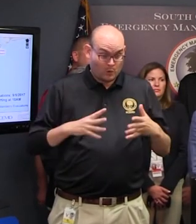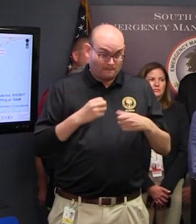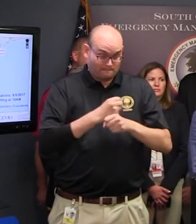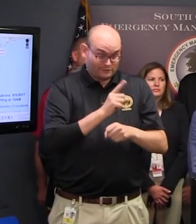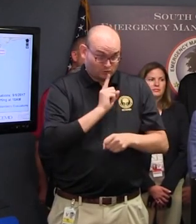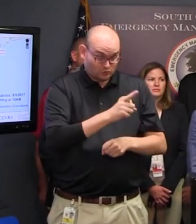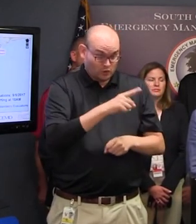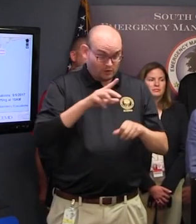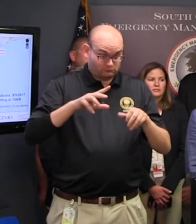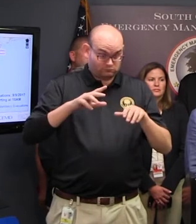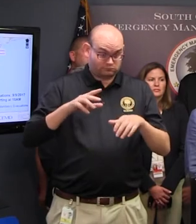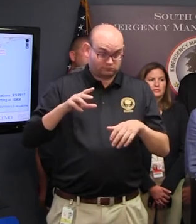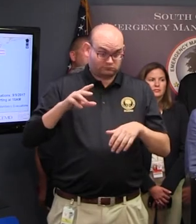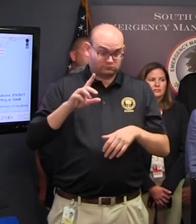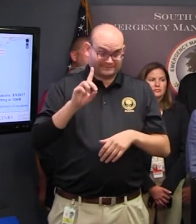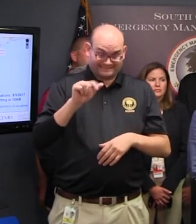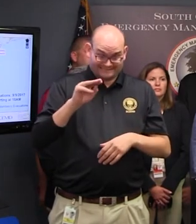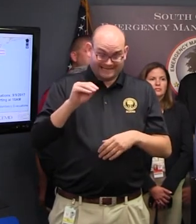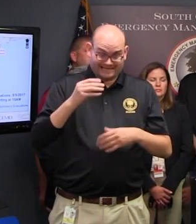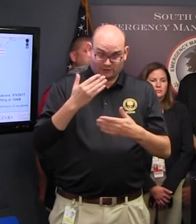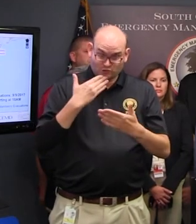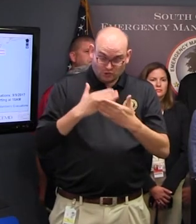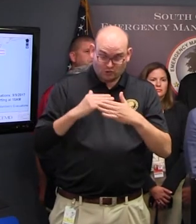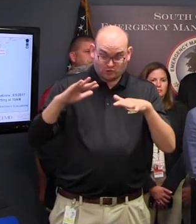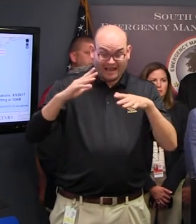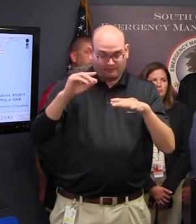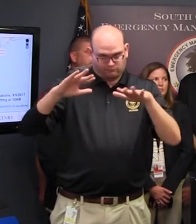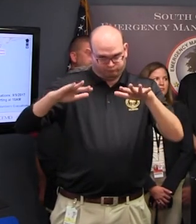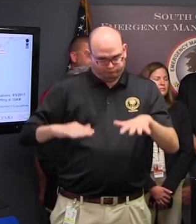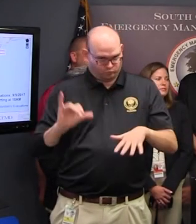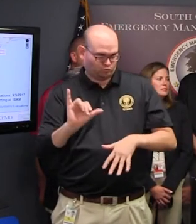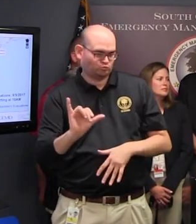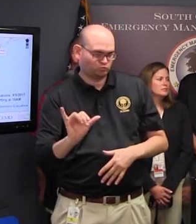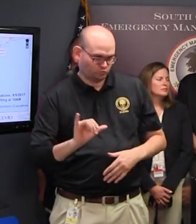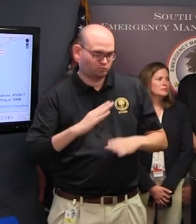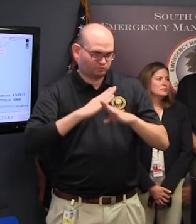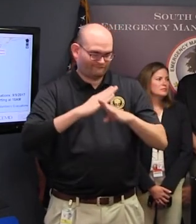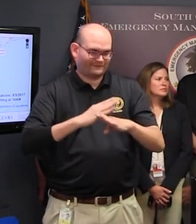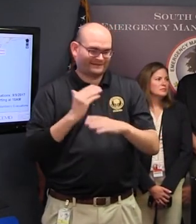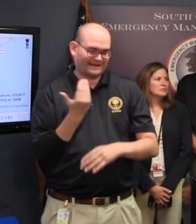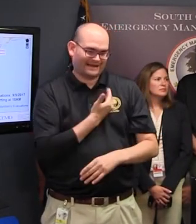possible for any storm rain events Thank you Thank you